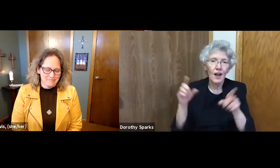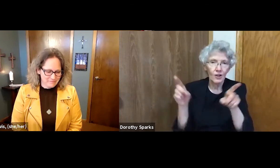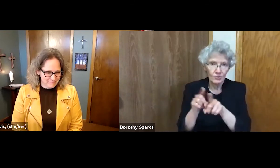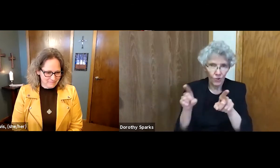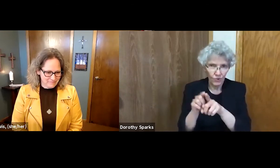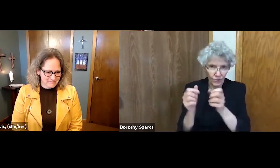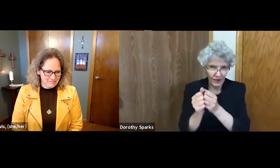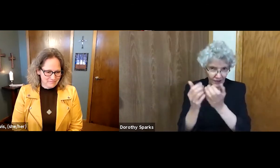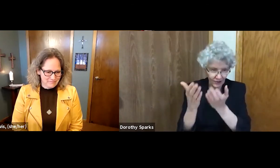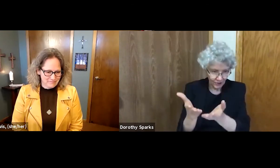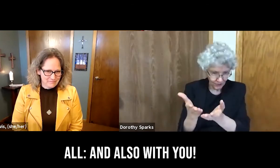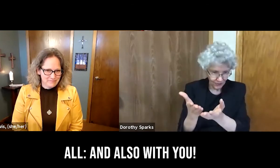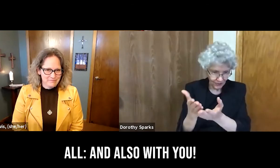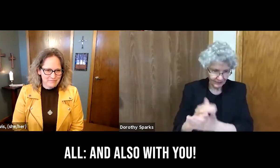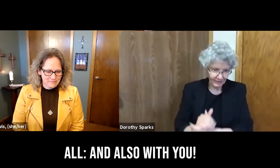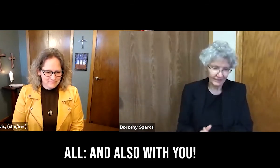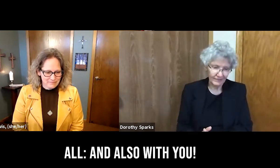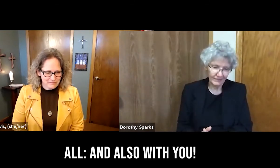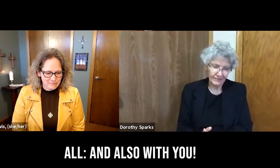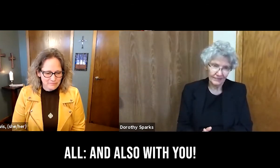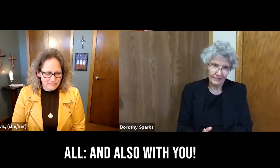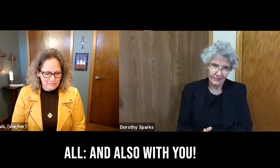The Lord be with you and also with you.